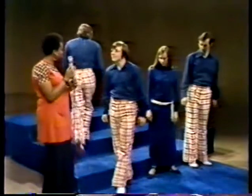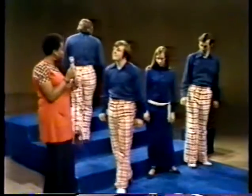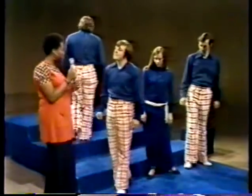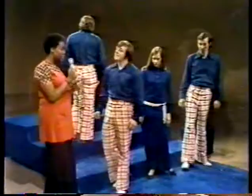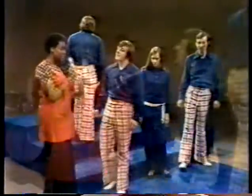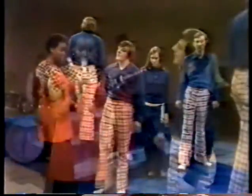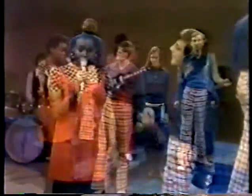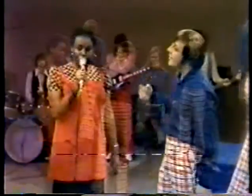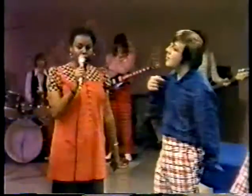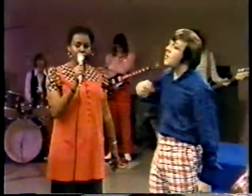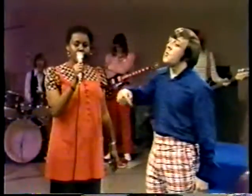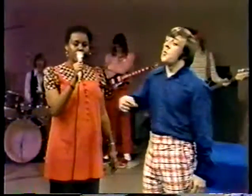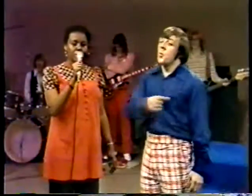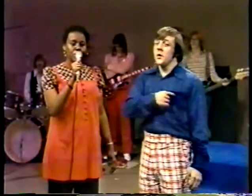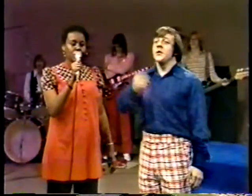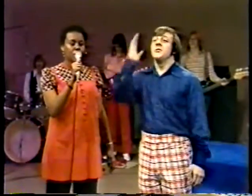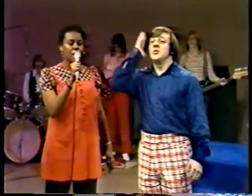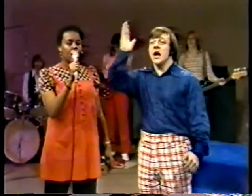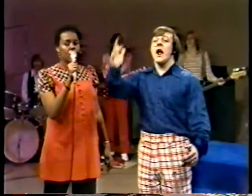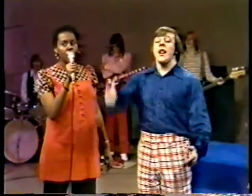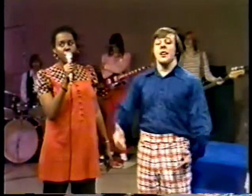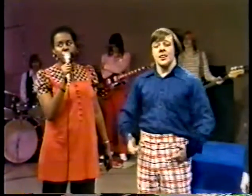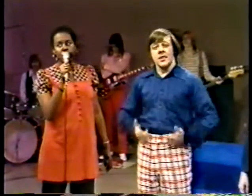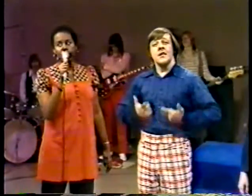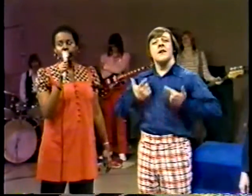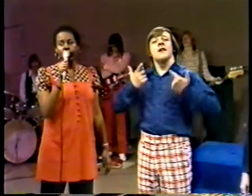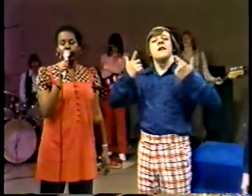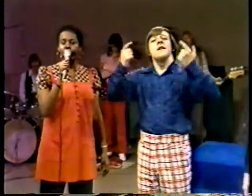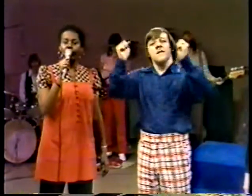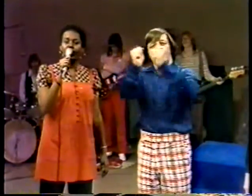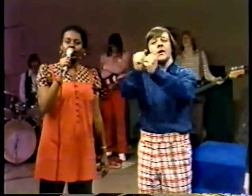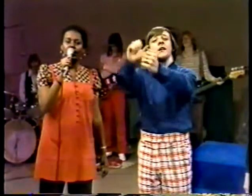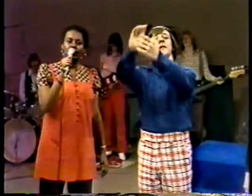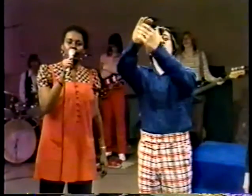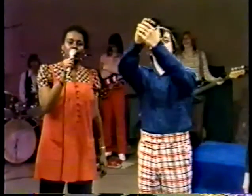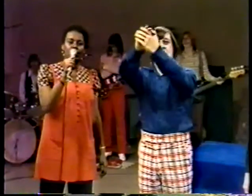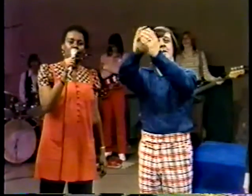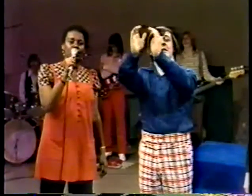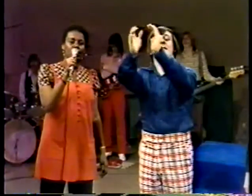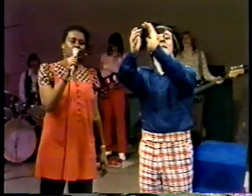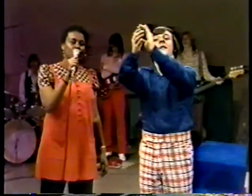We shall live in peace.